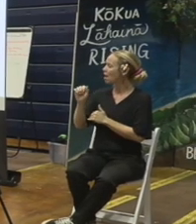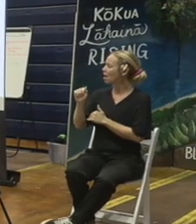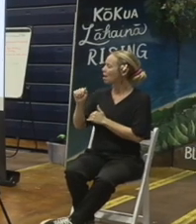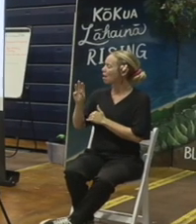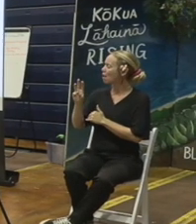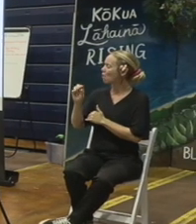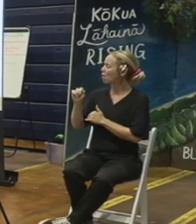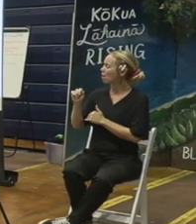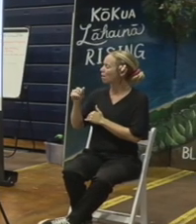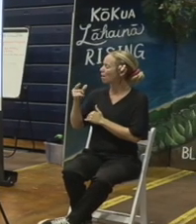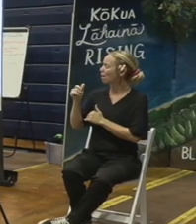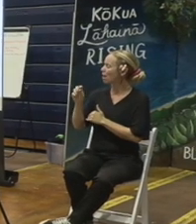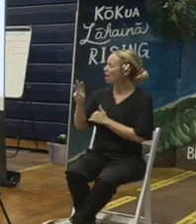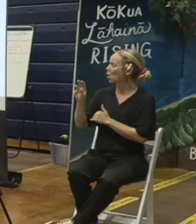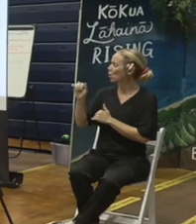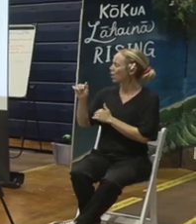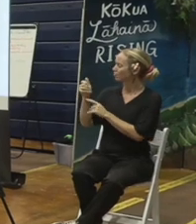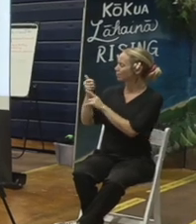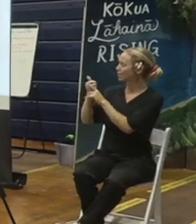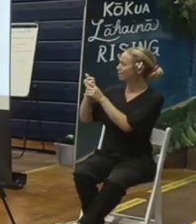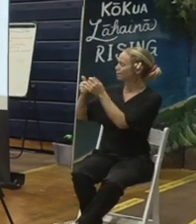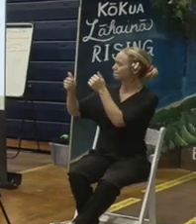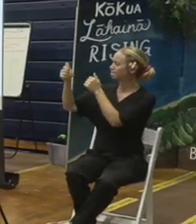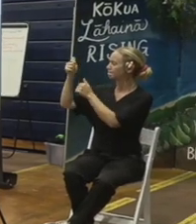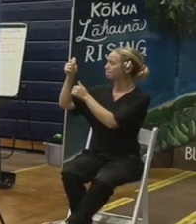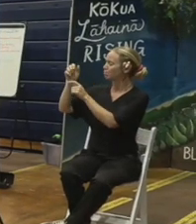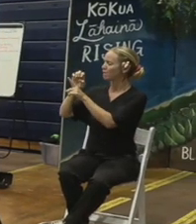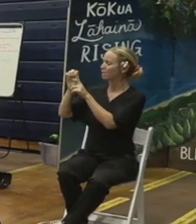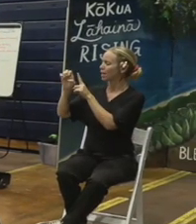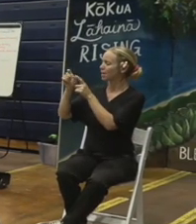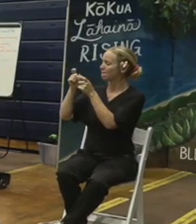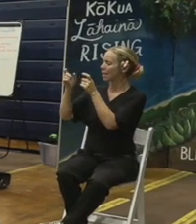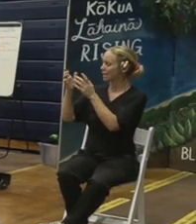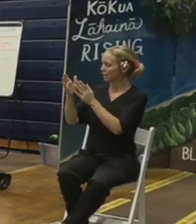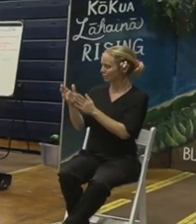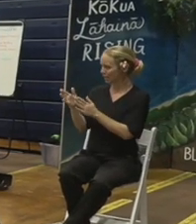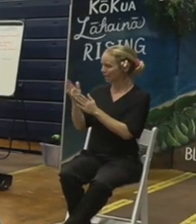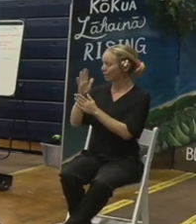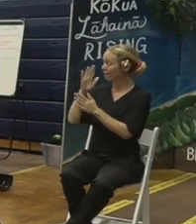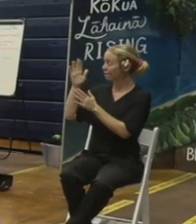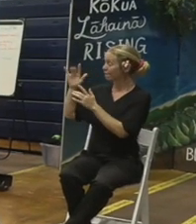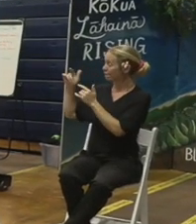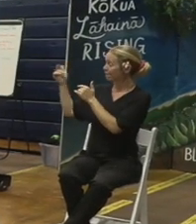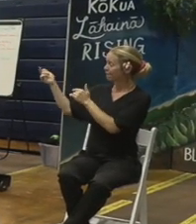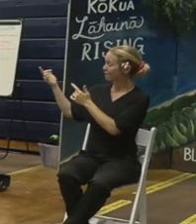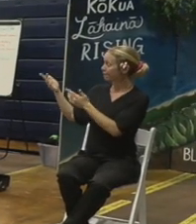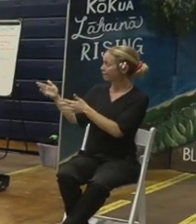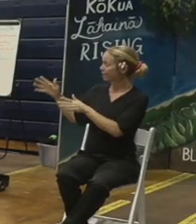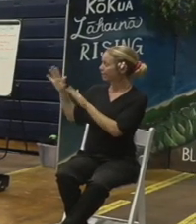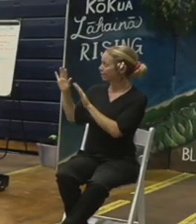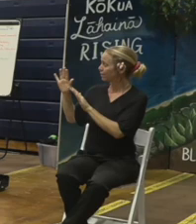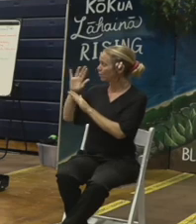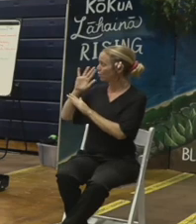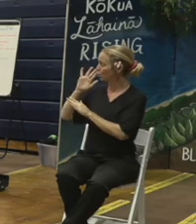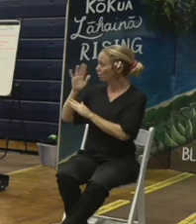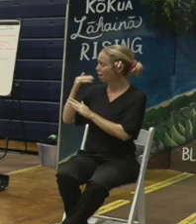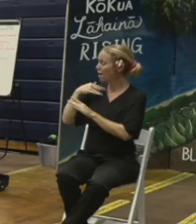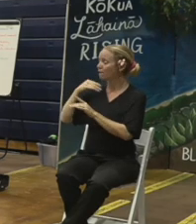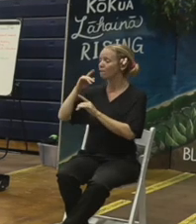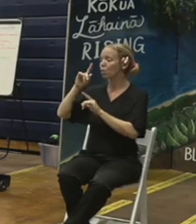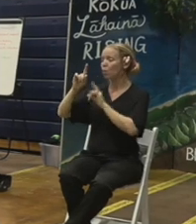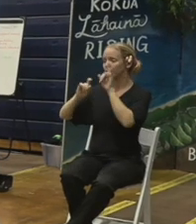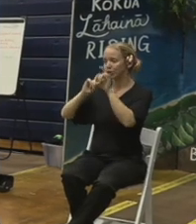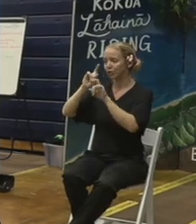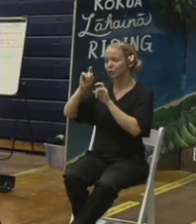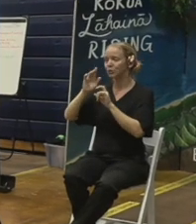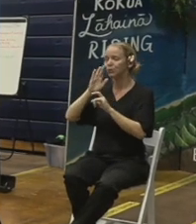Department of Environmental Management. And then from there, we're going to take some questions. So if you have a question, just raise it. Someone